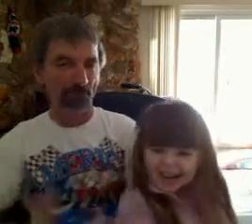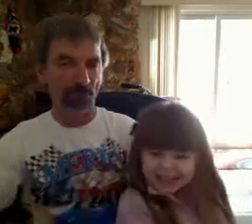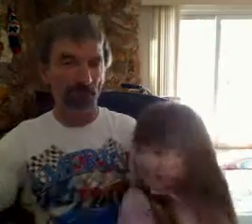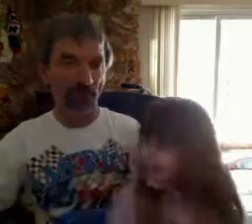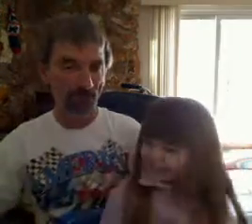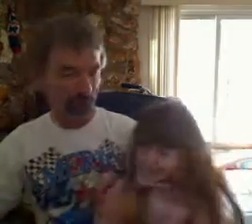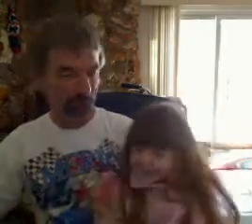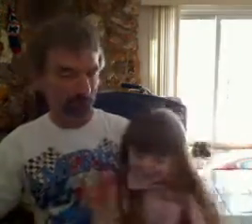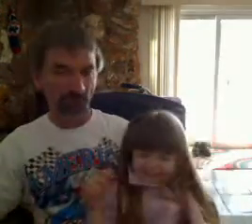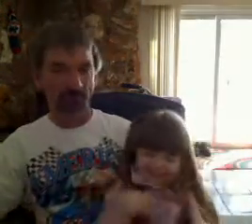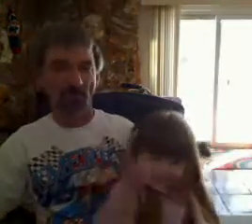Hi.